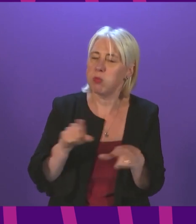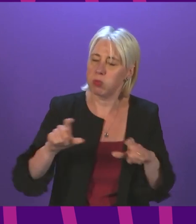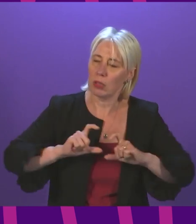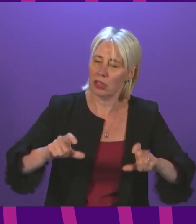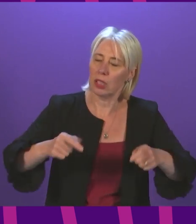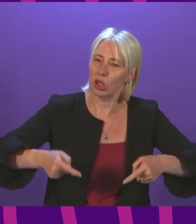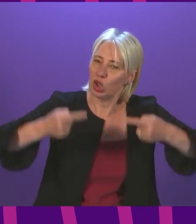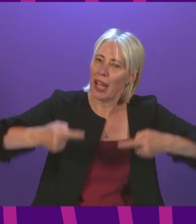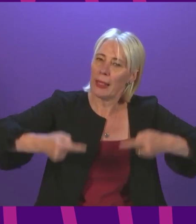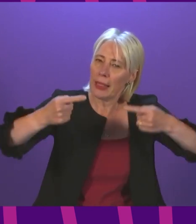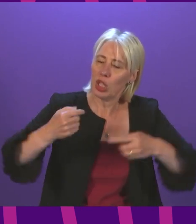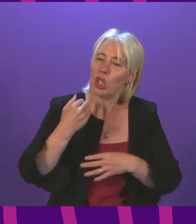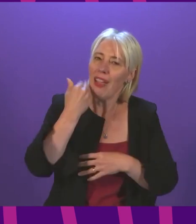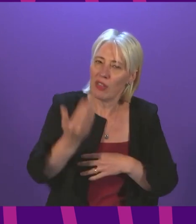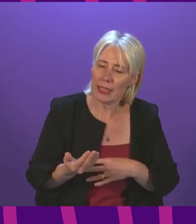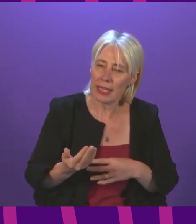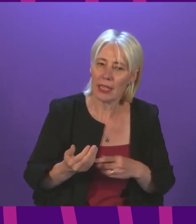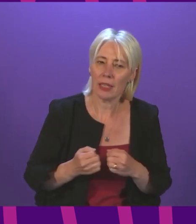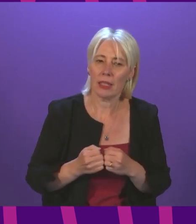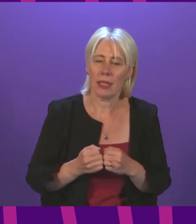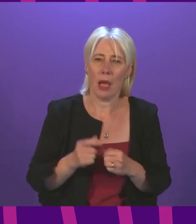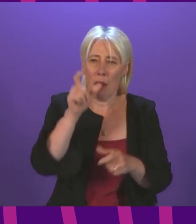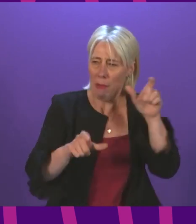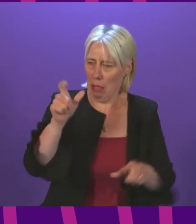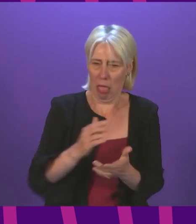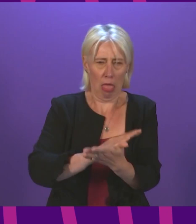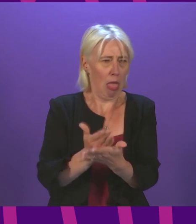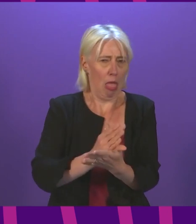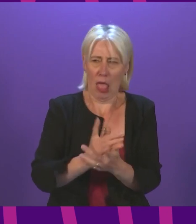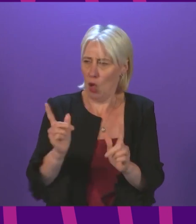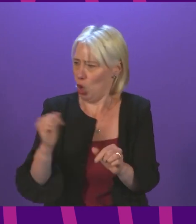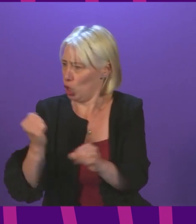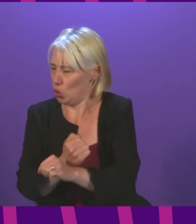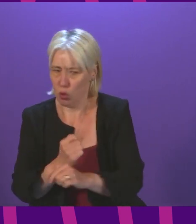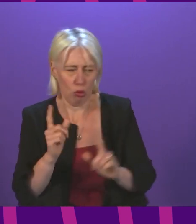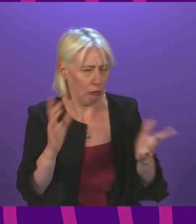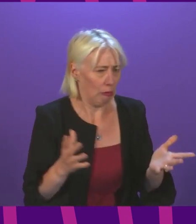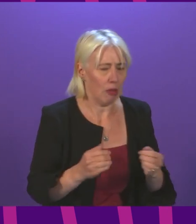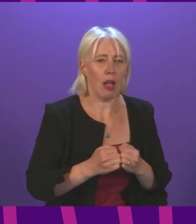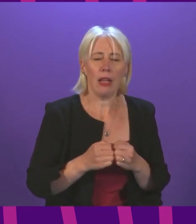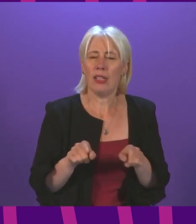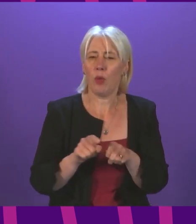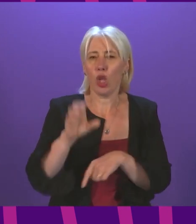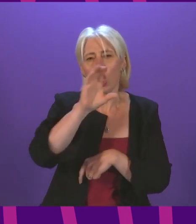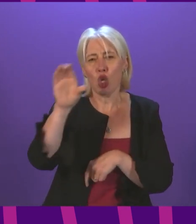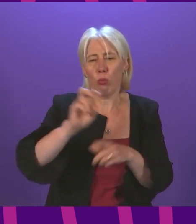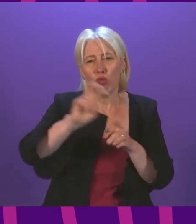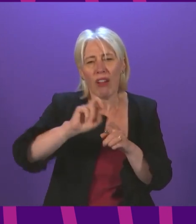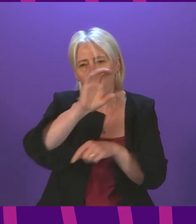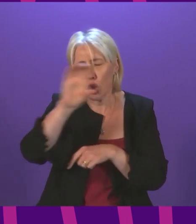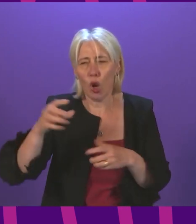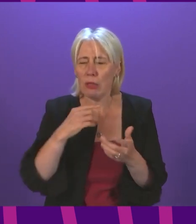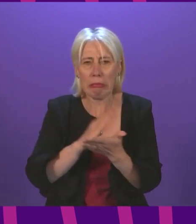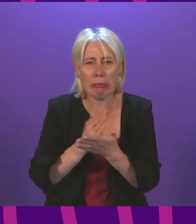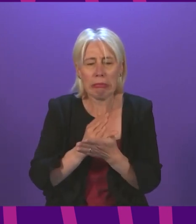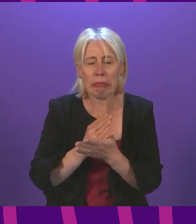and on a daily basis with a customer uncertainty having a devastating impact on our traditional high street agencies my discussions with some of these agencies